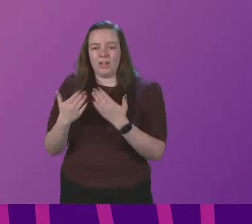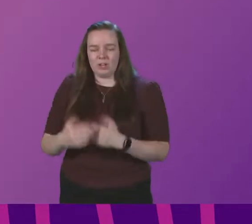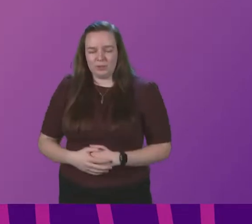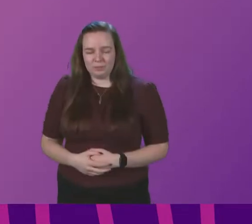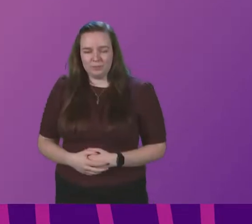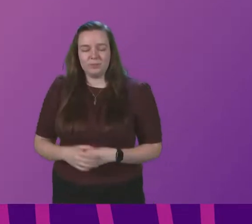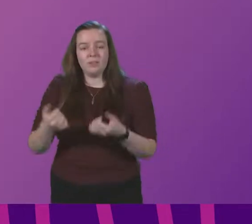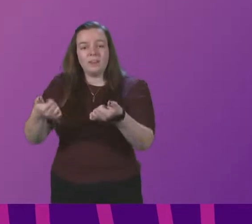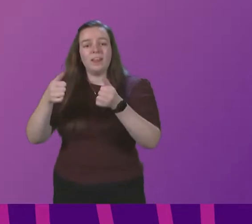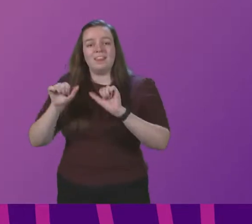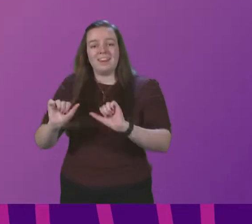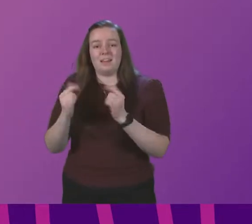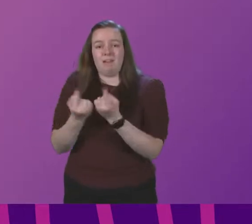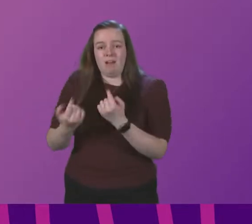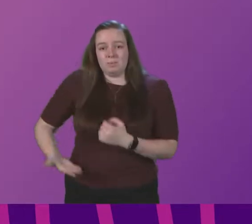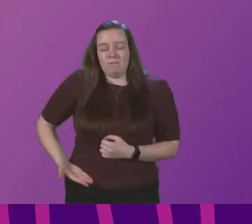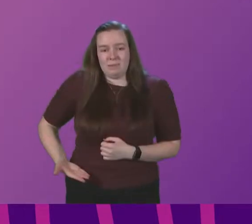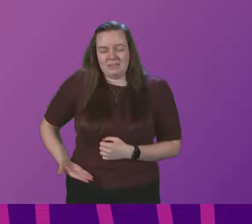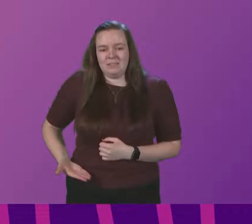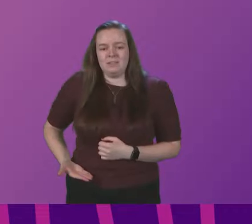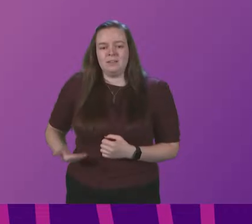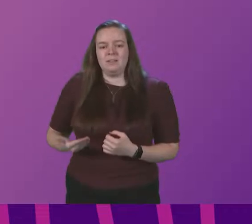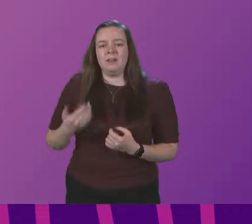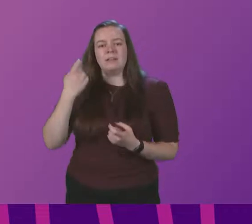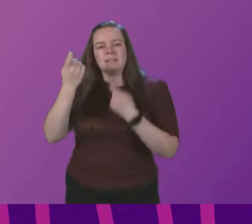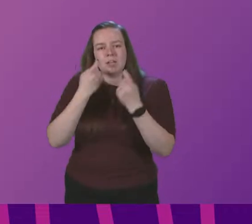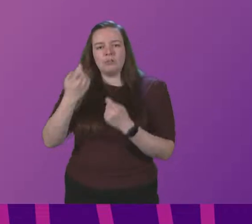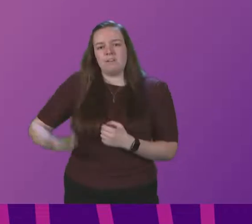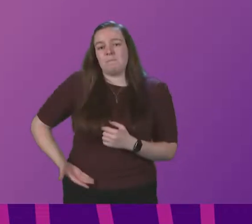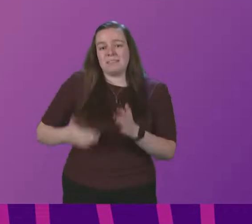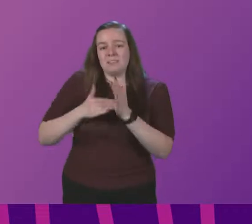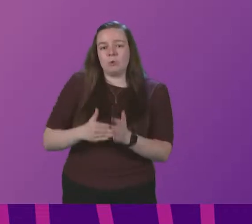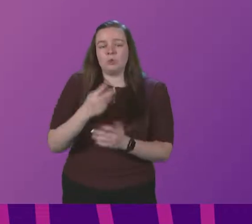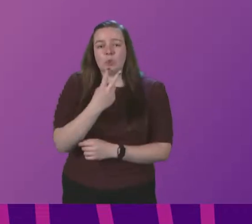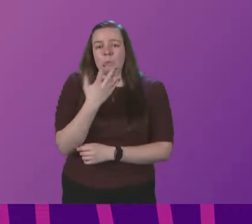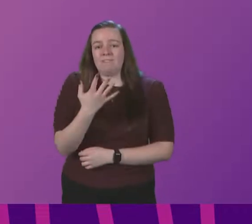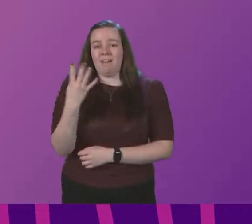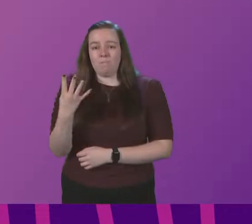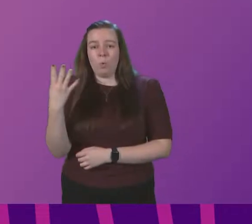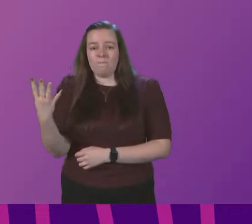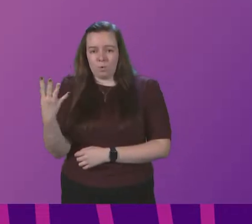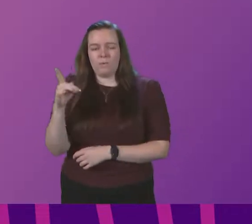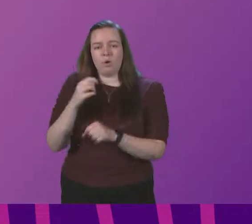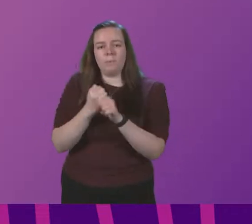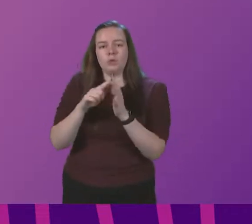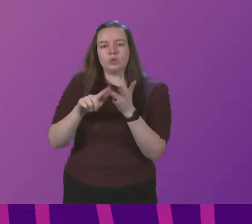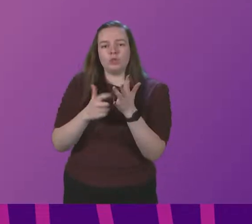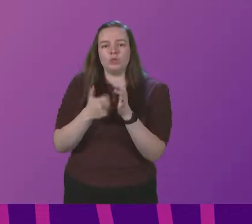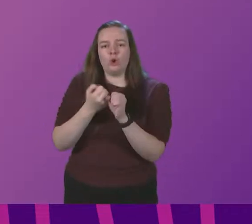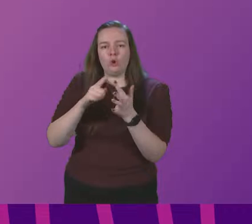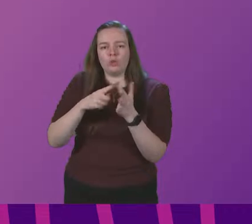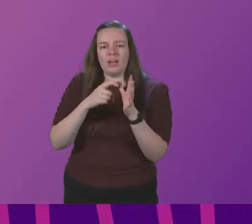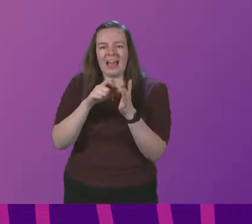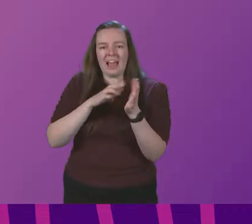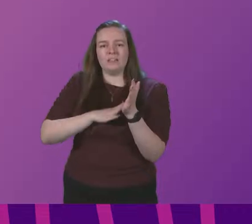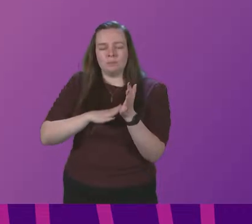The next item of business is consideration of business motion 2544 in the name of George Adam on behalf of the